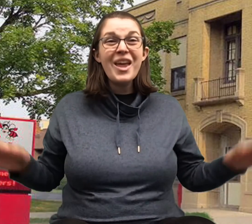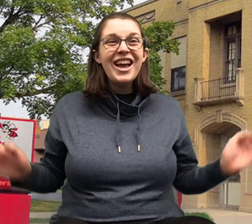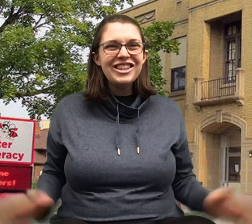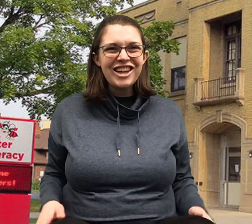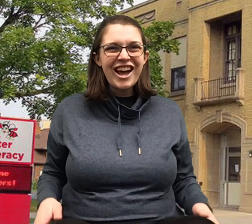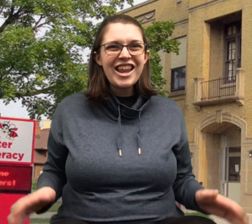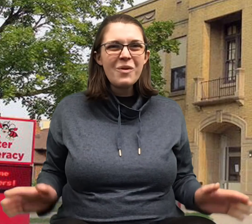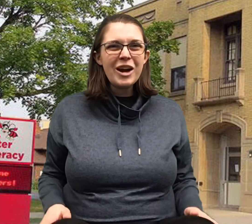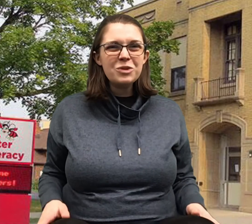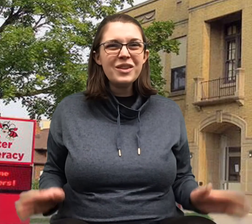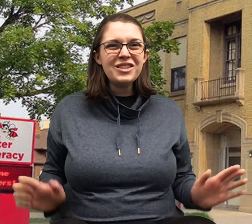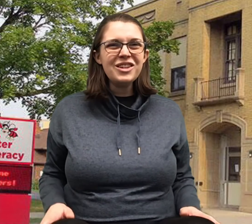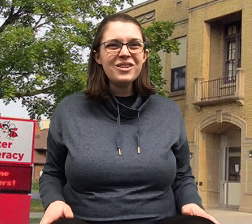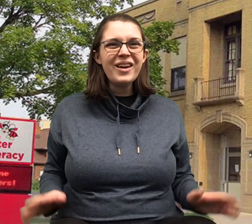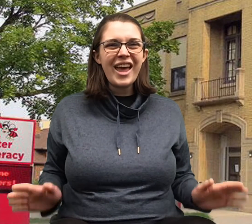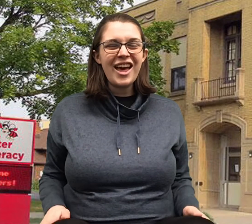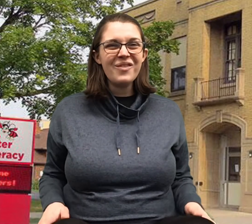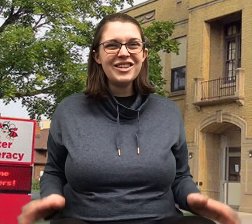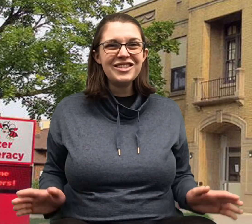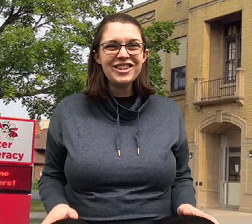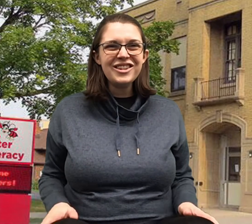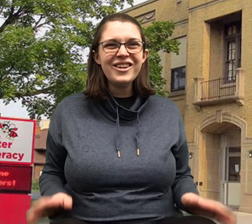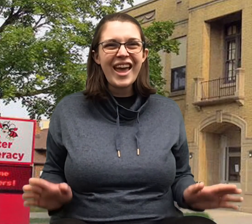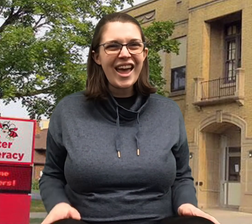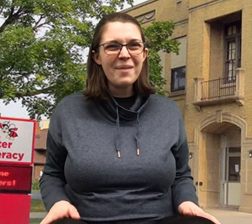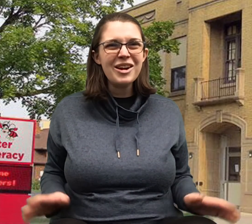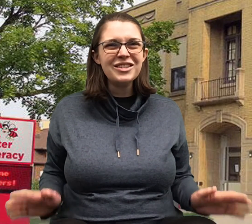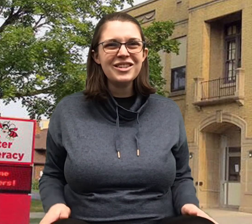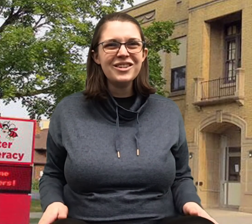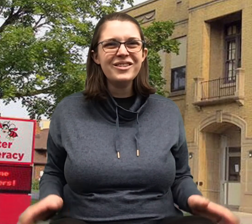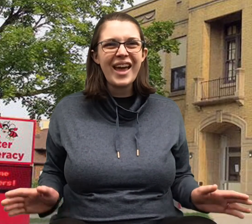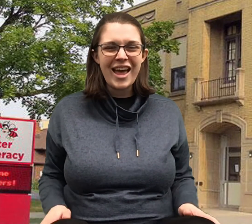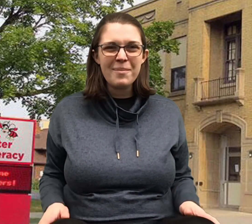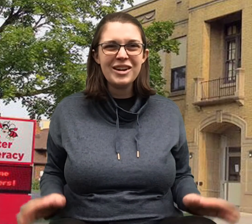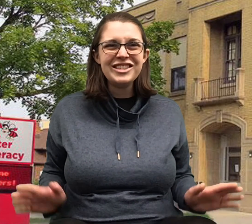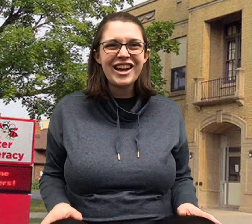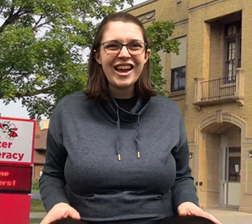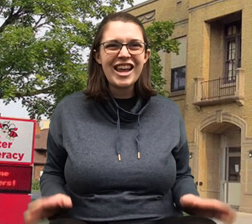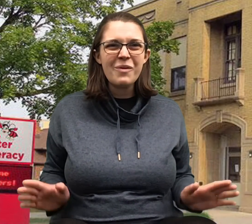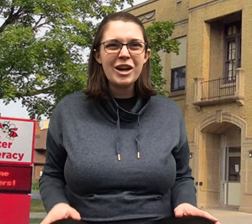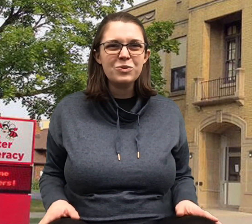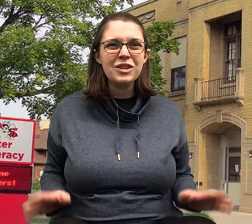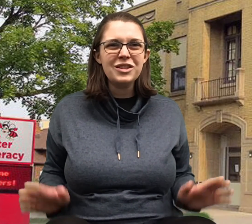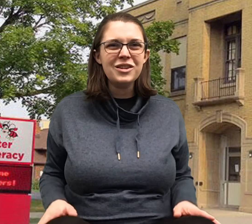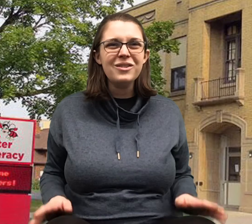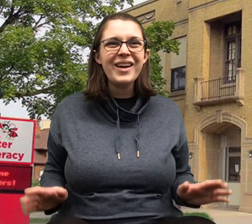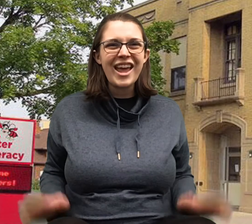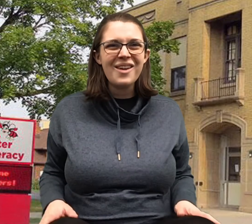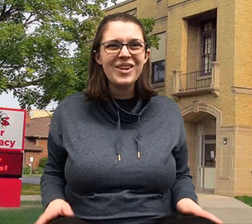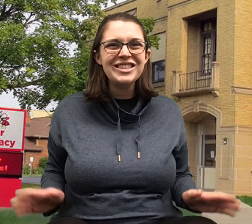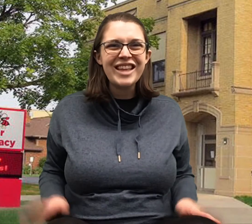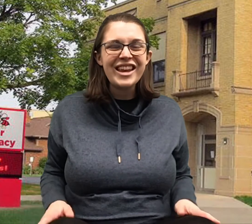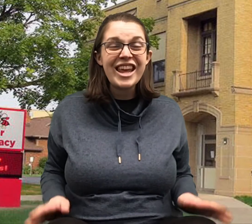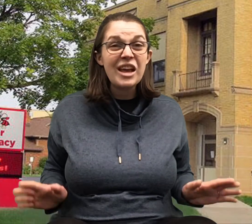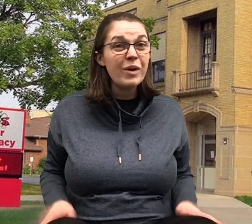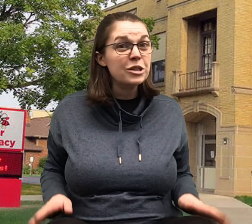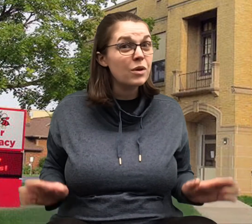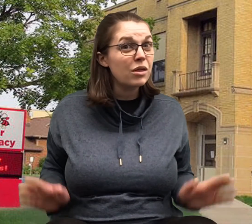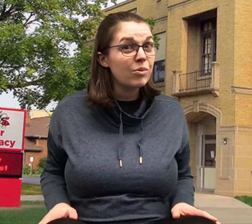Johnny works with two hammers two hammers two hammers. Johnny works with two hammers then he works with three.